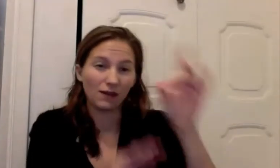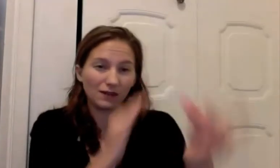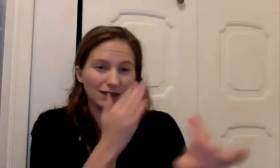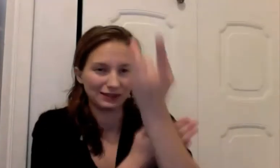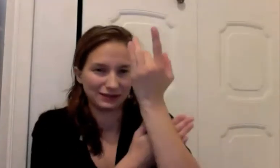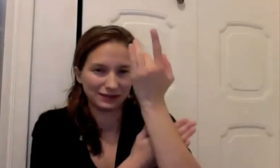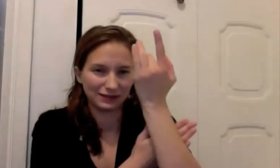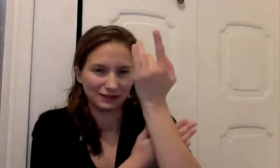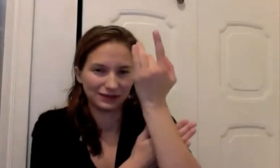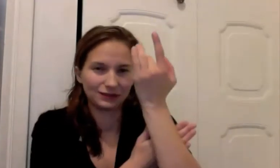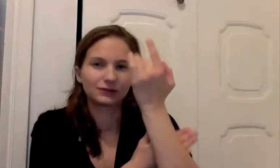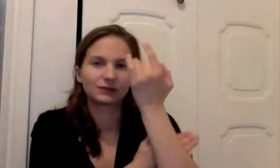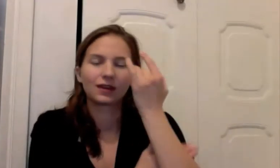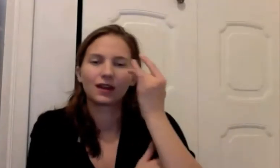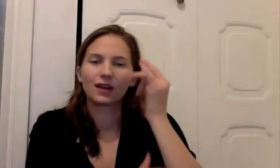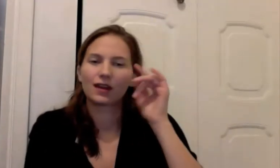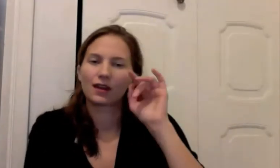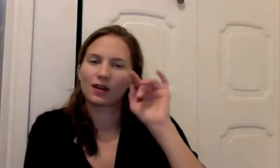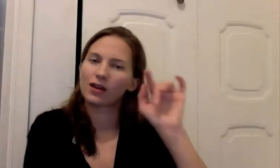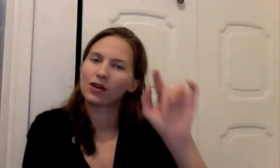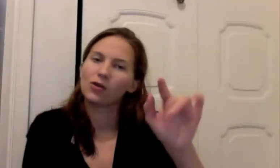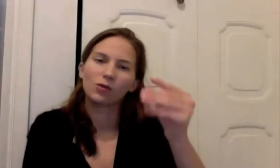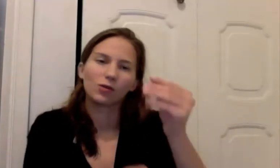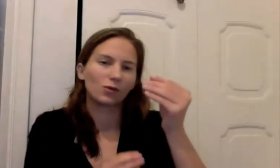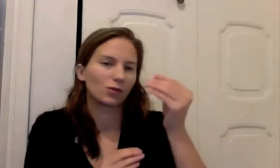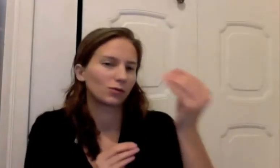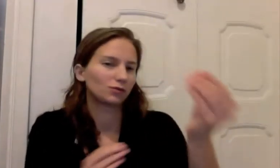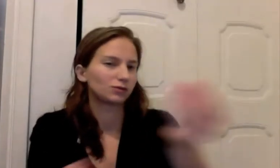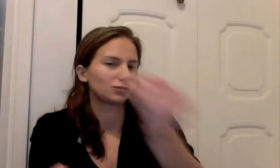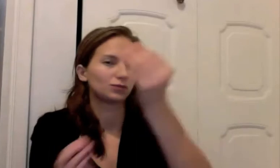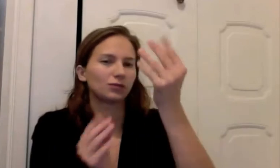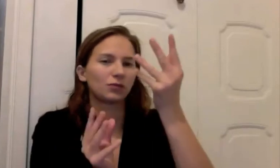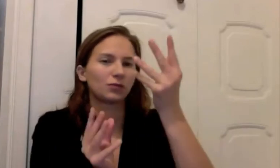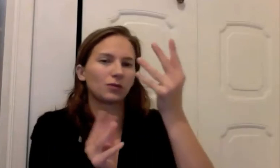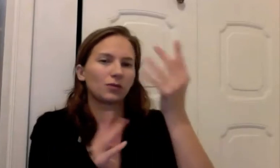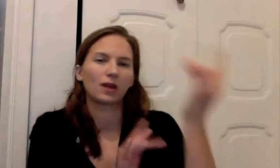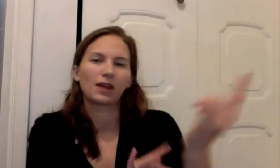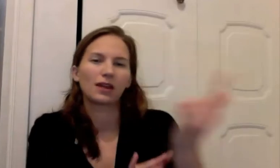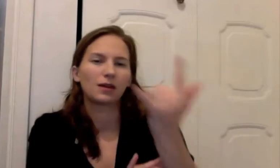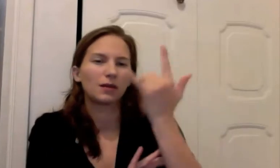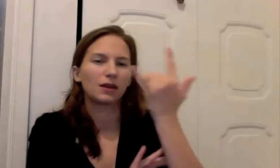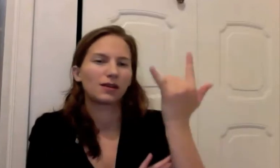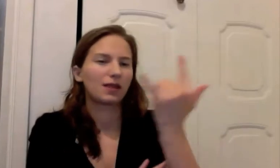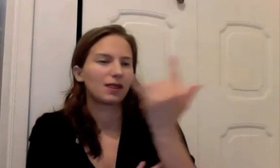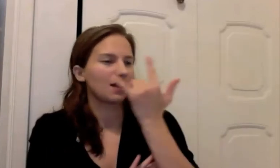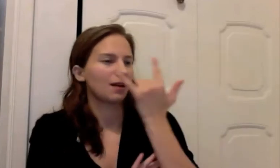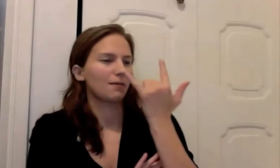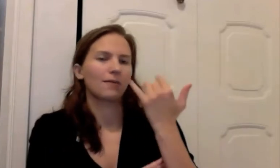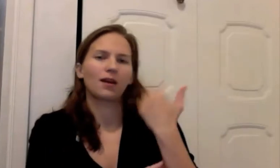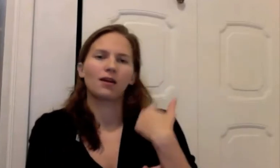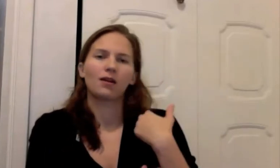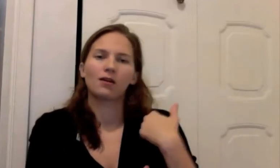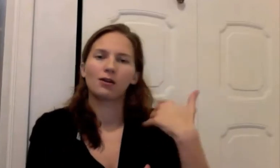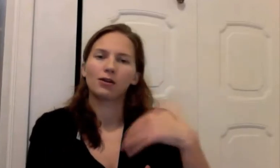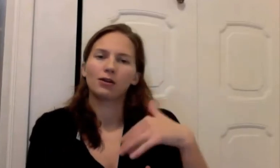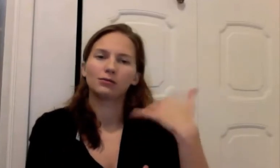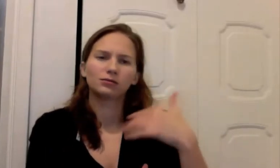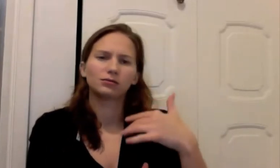At 158 The words that you whispered For just us to know You told